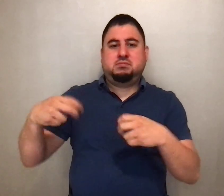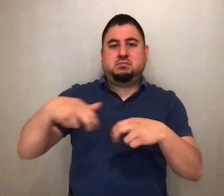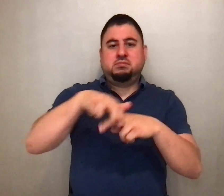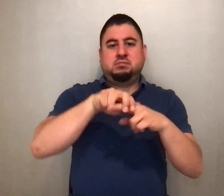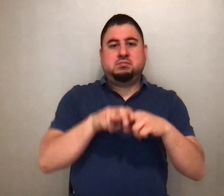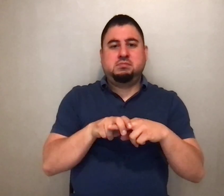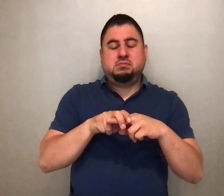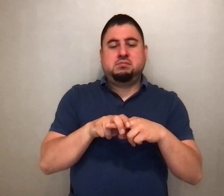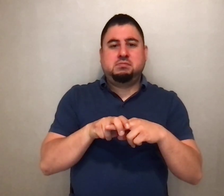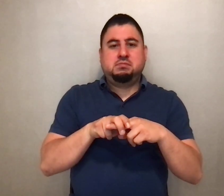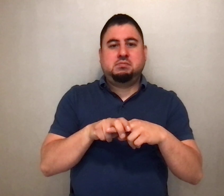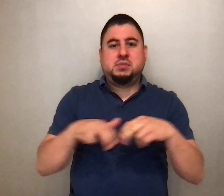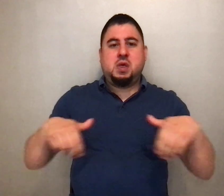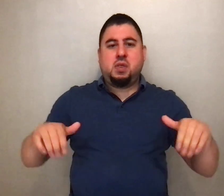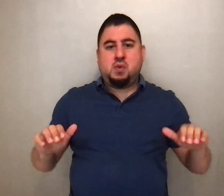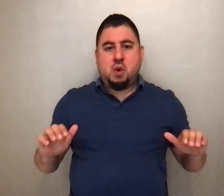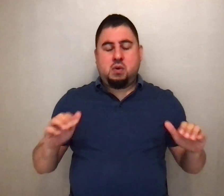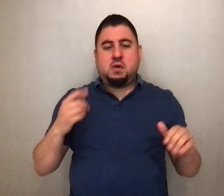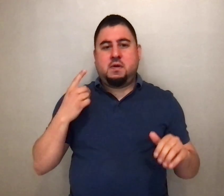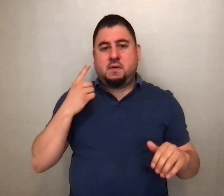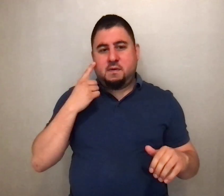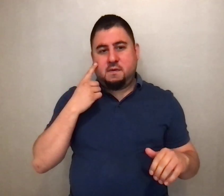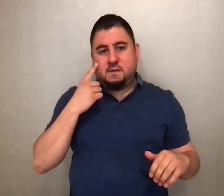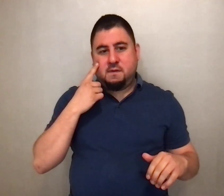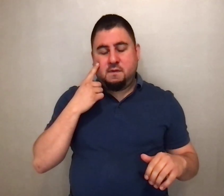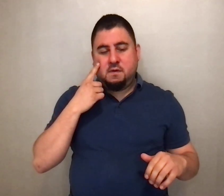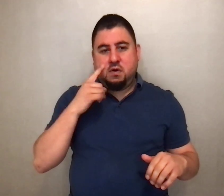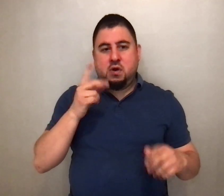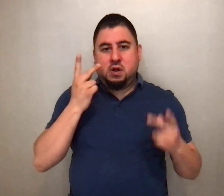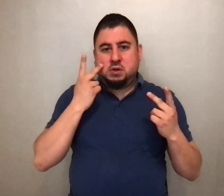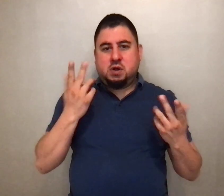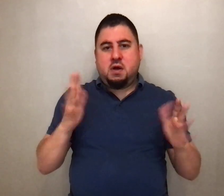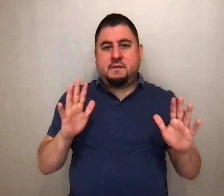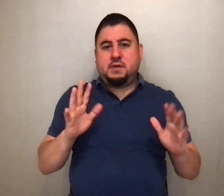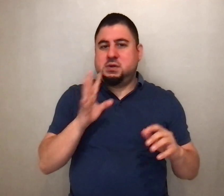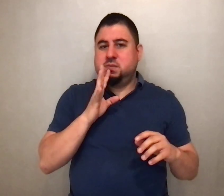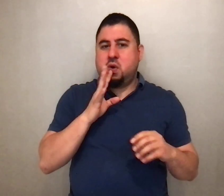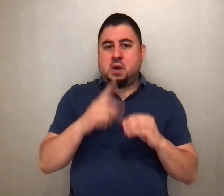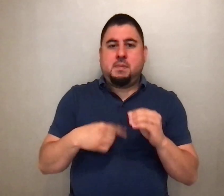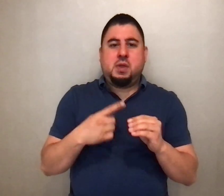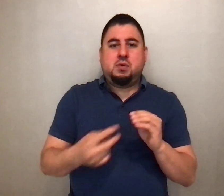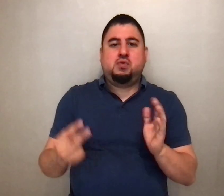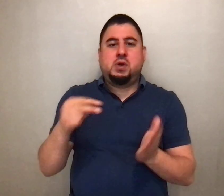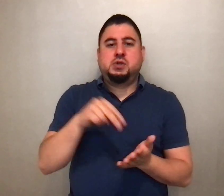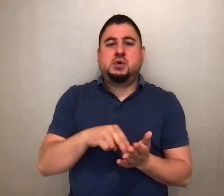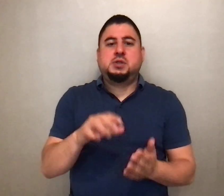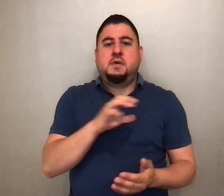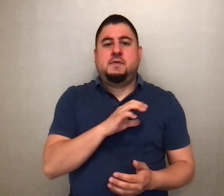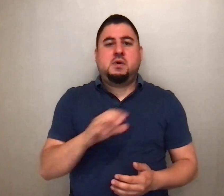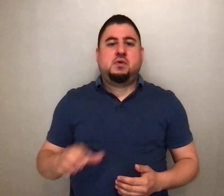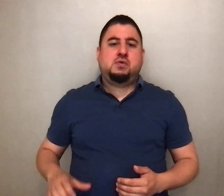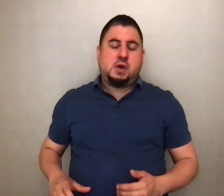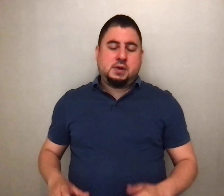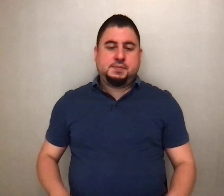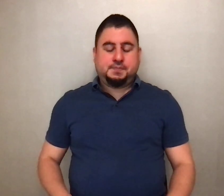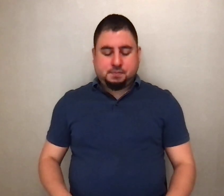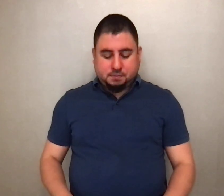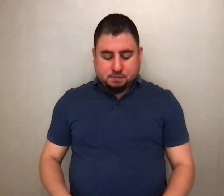for he foresaw and spoke of the resurrection of the Christ, that neither